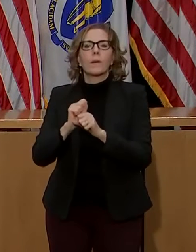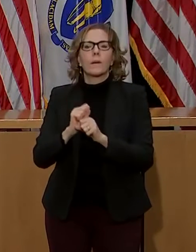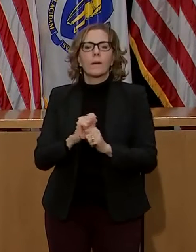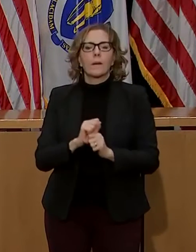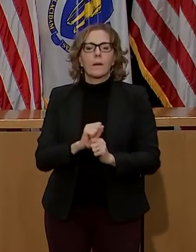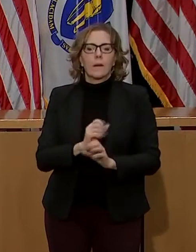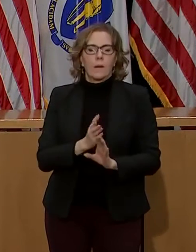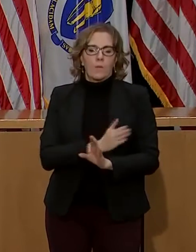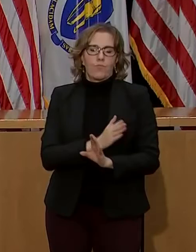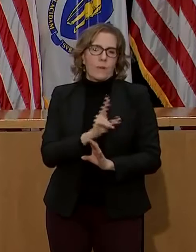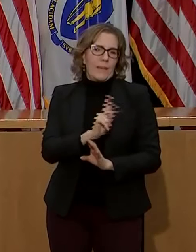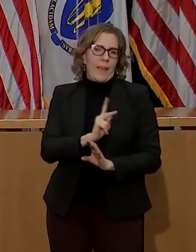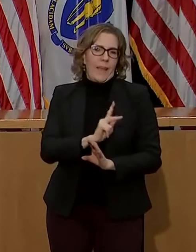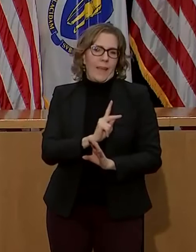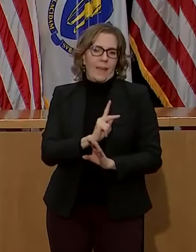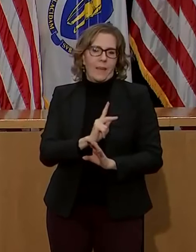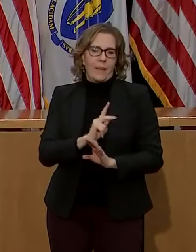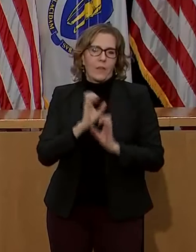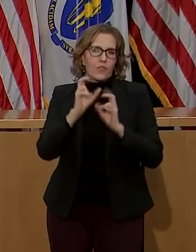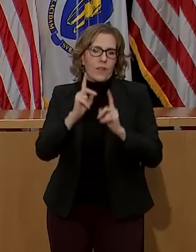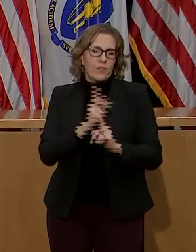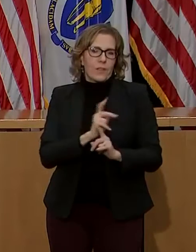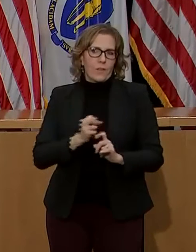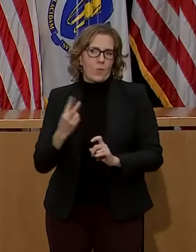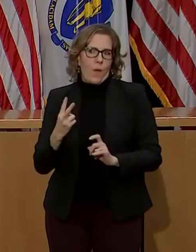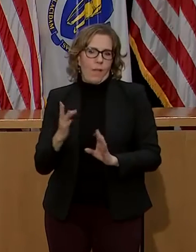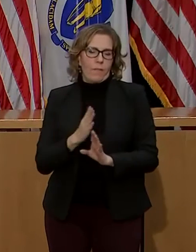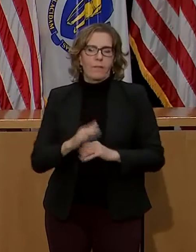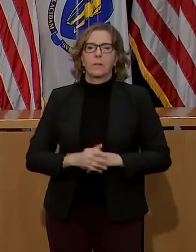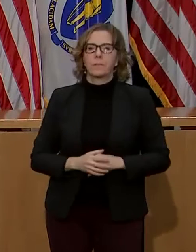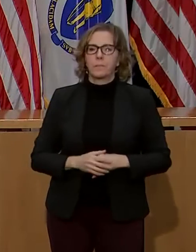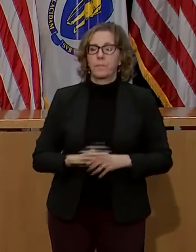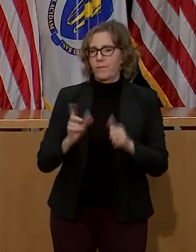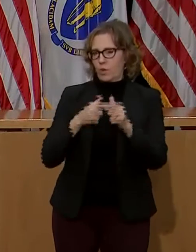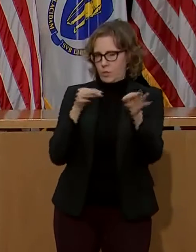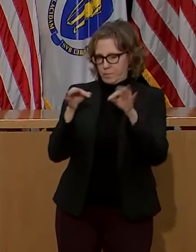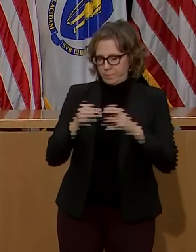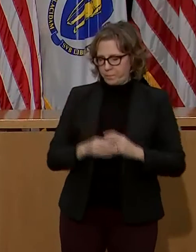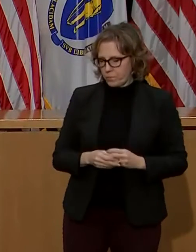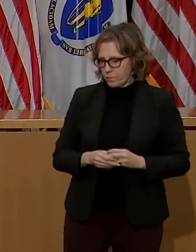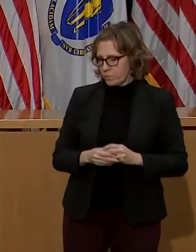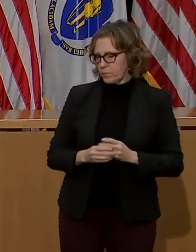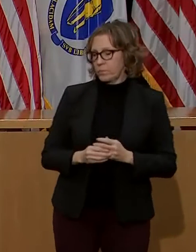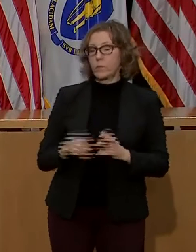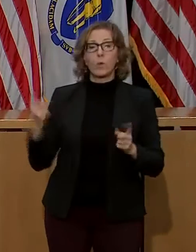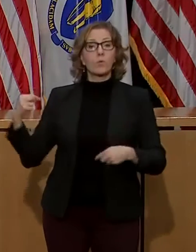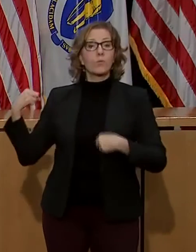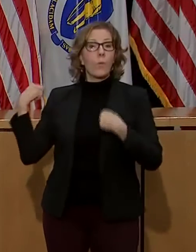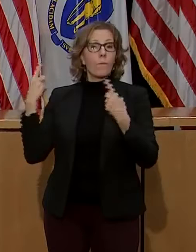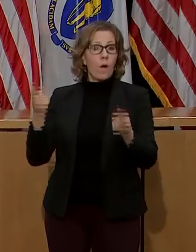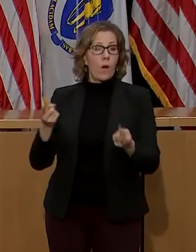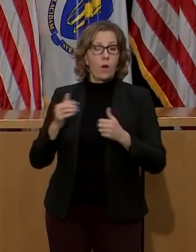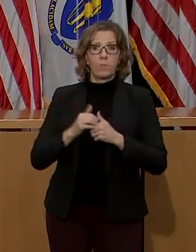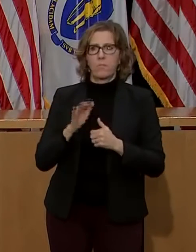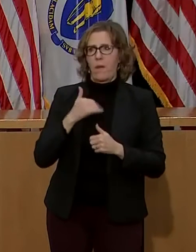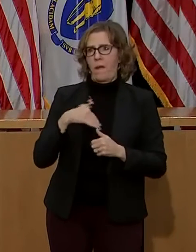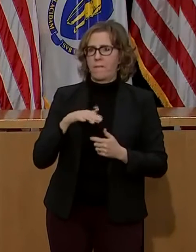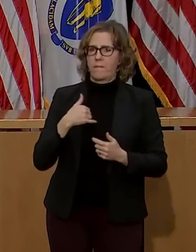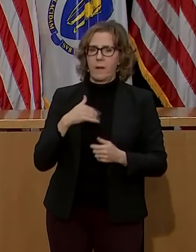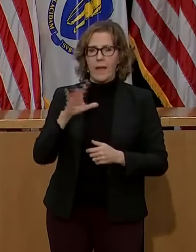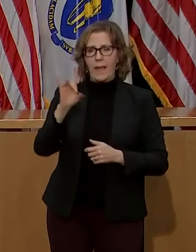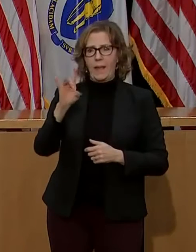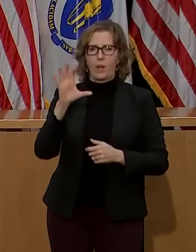First, our vaccine progress. As of yesterday, 651,875 vaccine doses